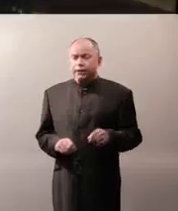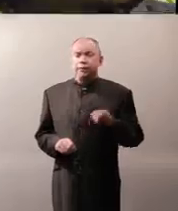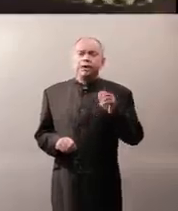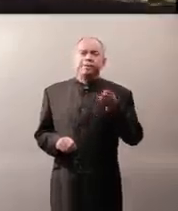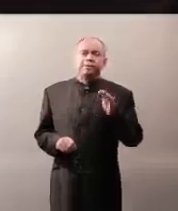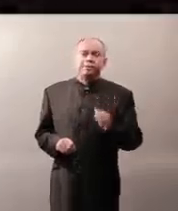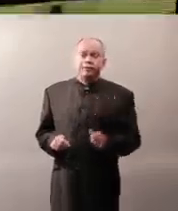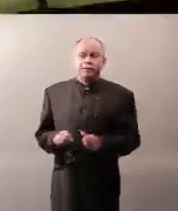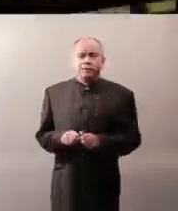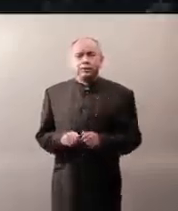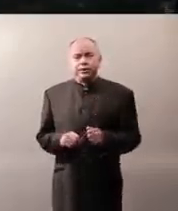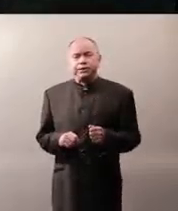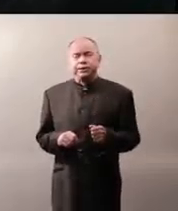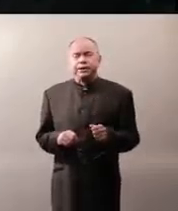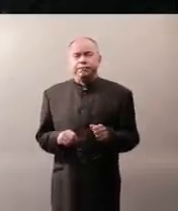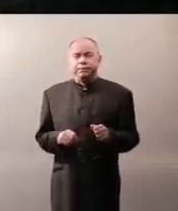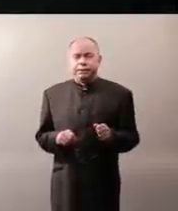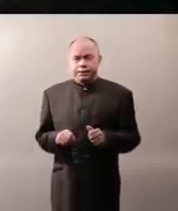you will have the privilege to teach here at Campus D.